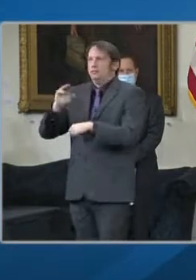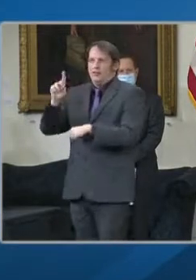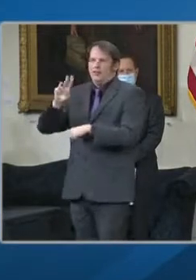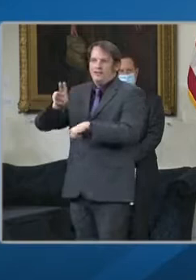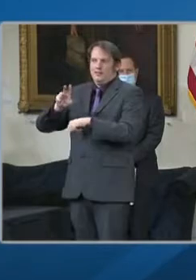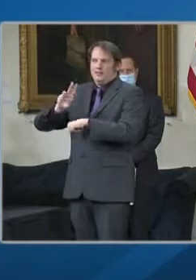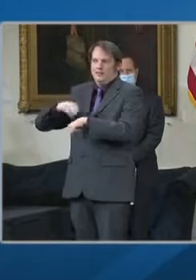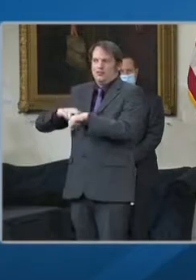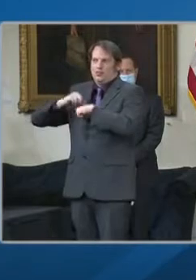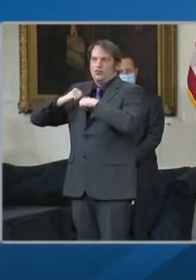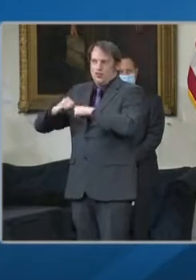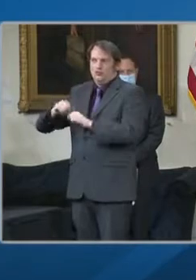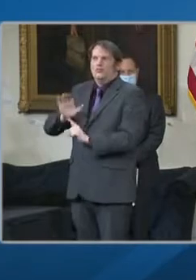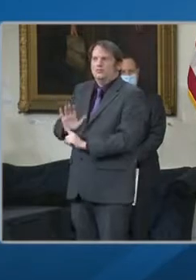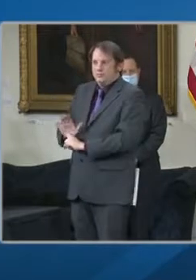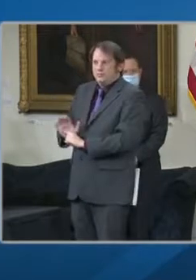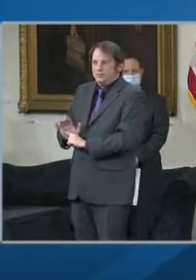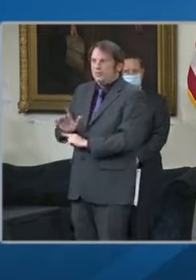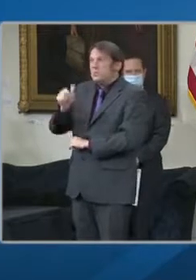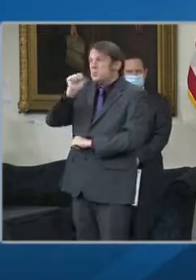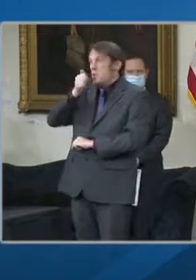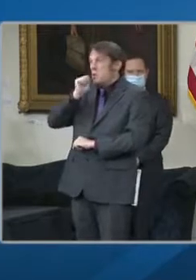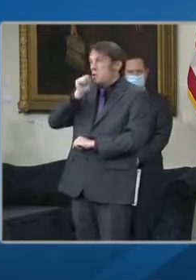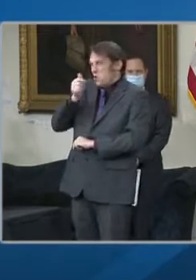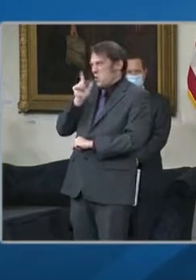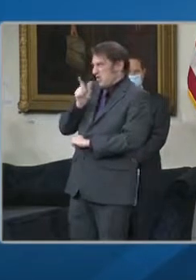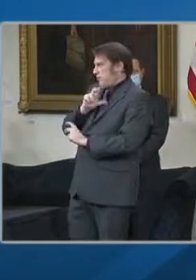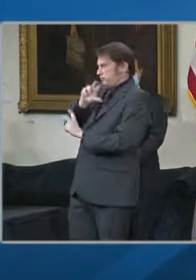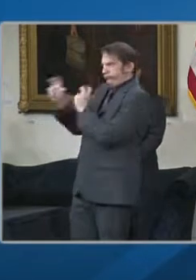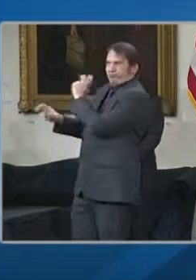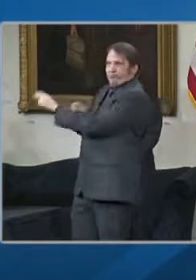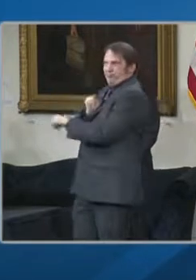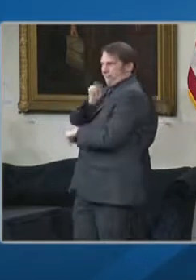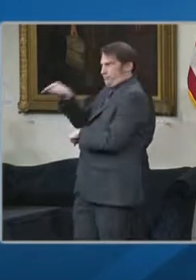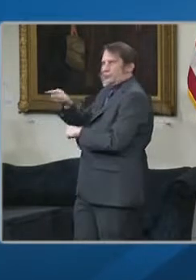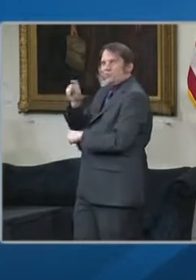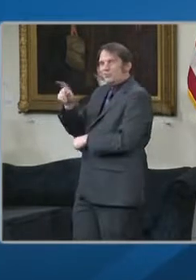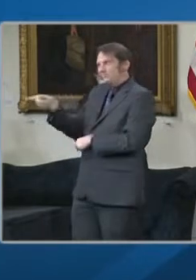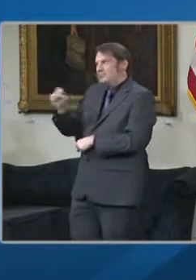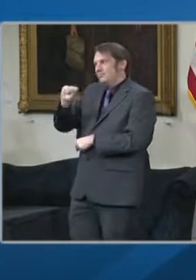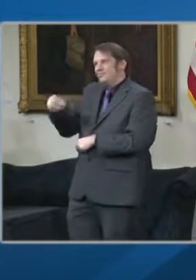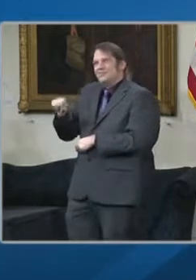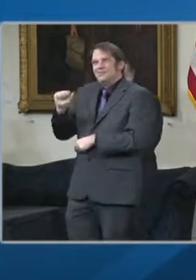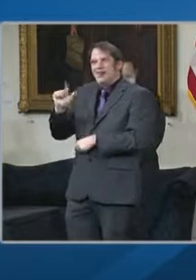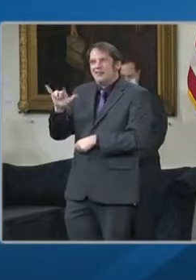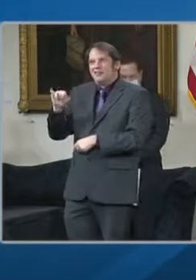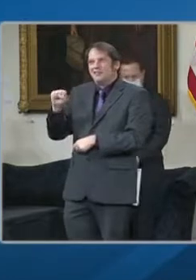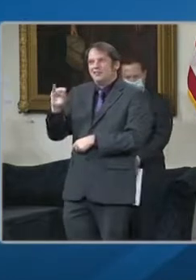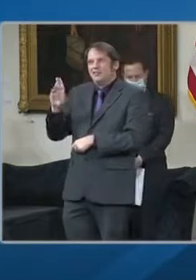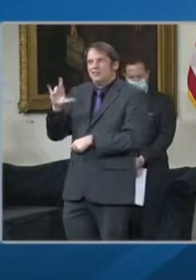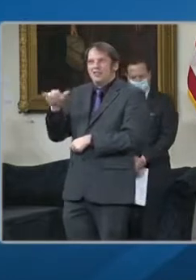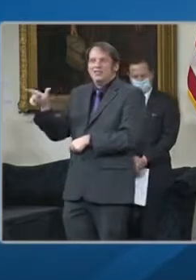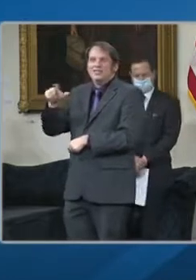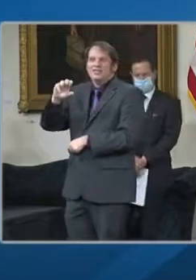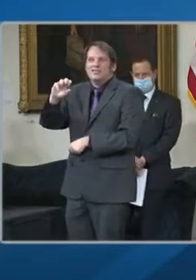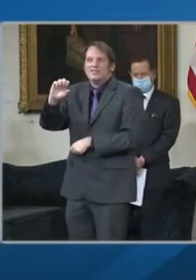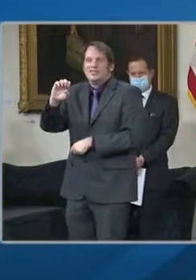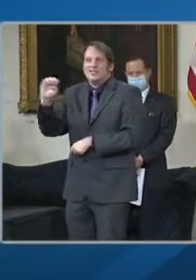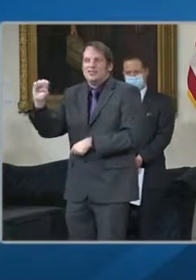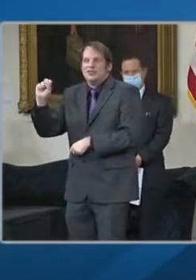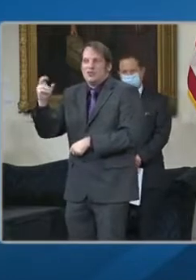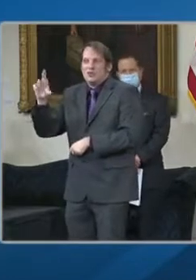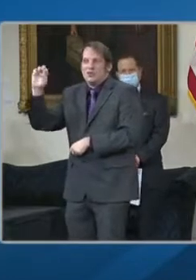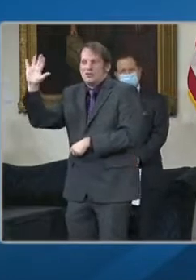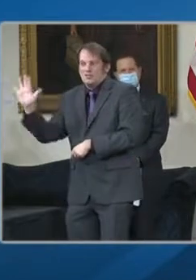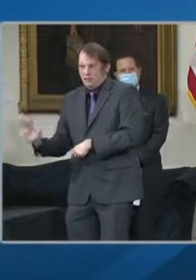on the eastern shore. As we continue to leverage every possible resource we can to get